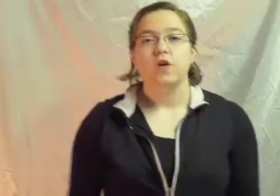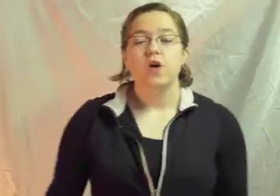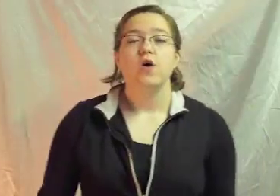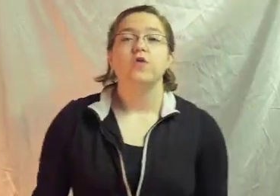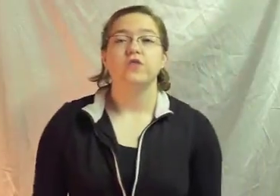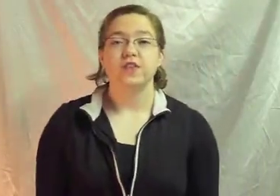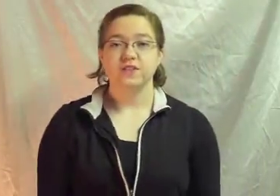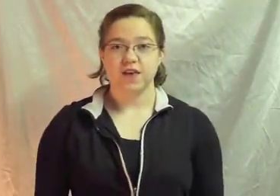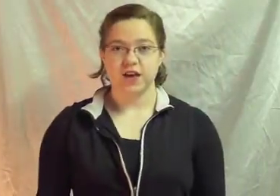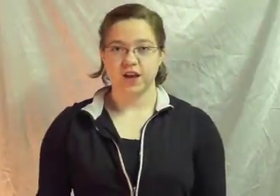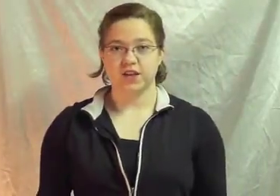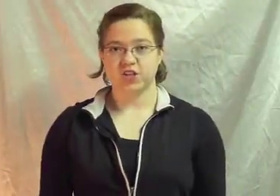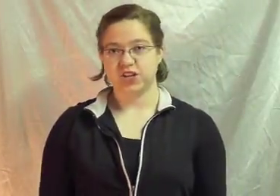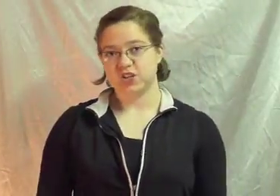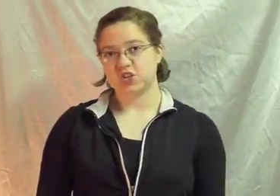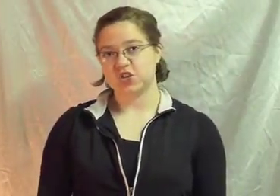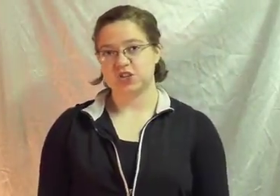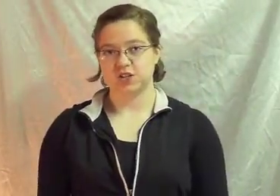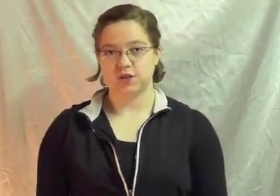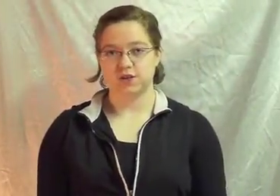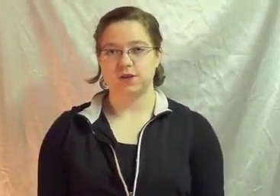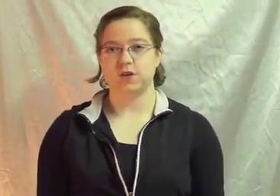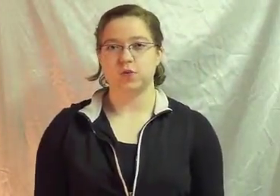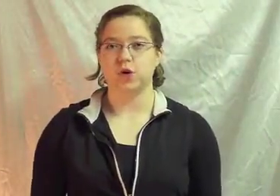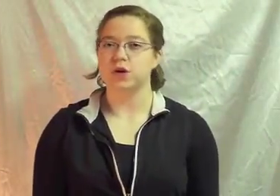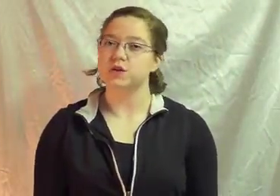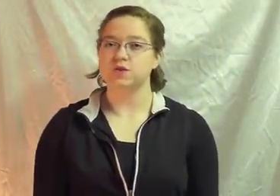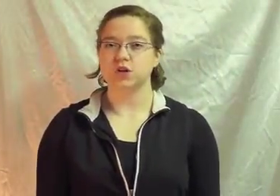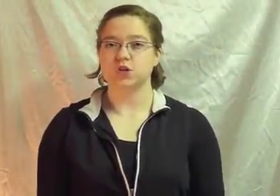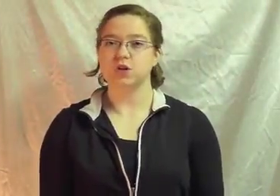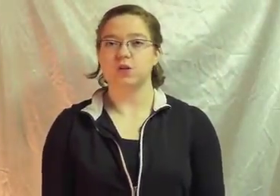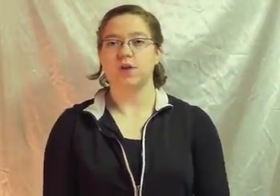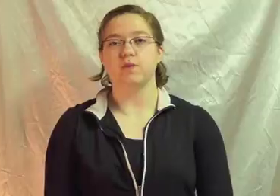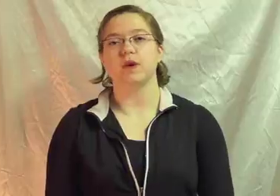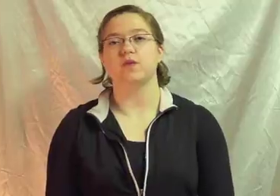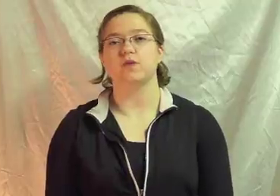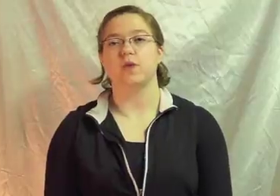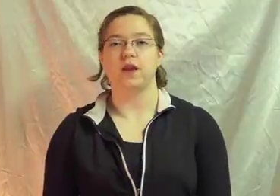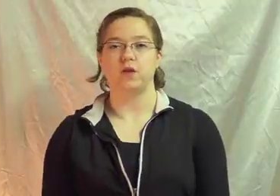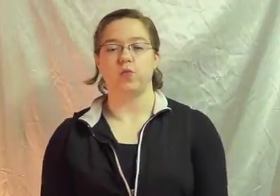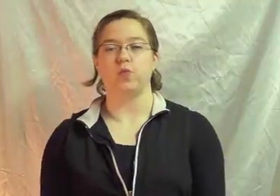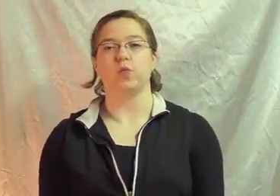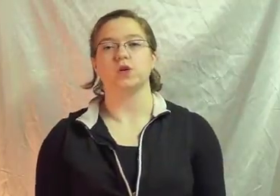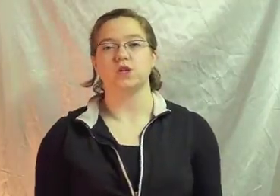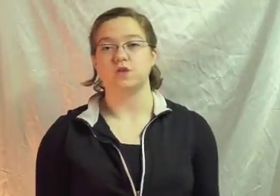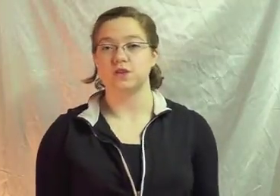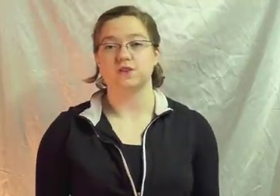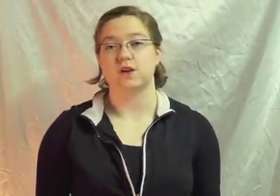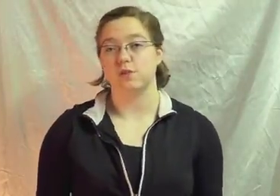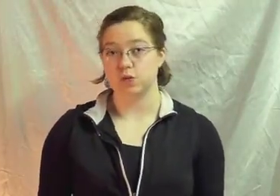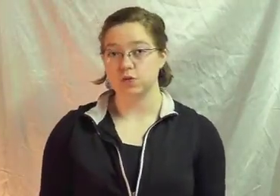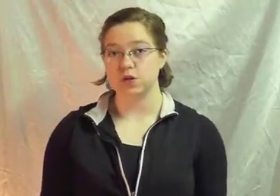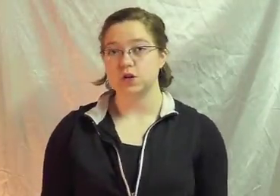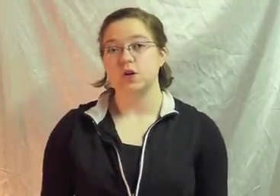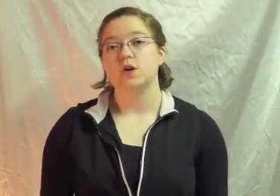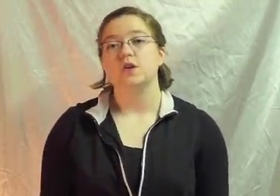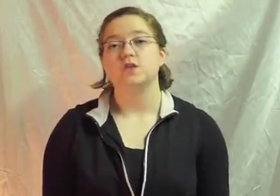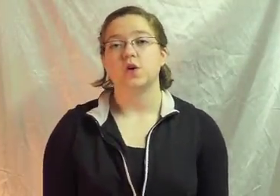So this sign I changed the wording structure a little bit because I didn't want to use the sign mute So